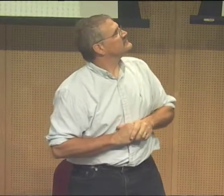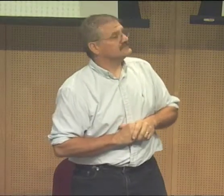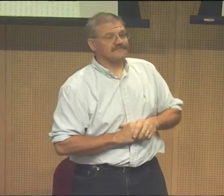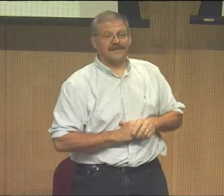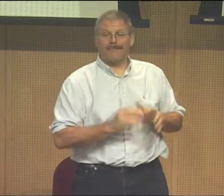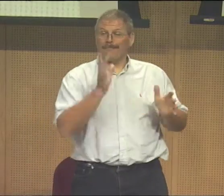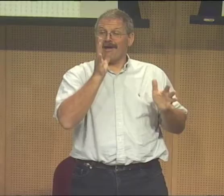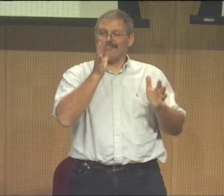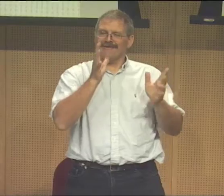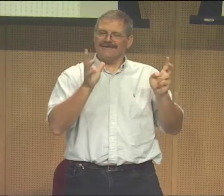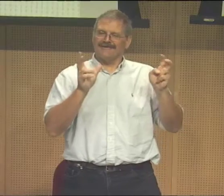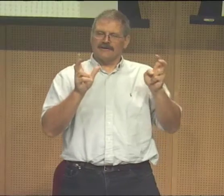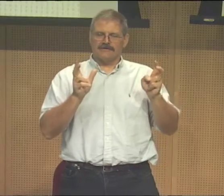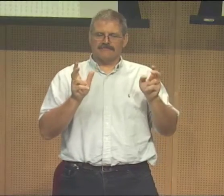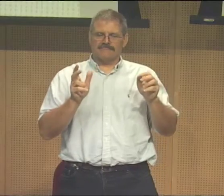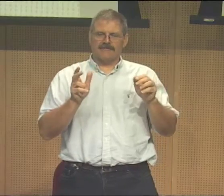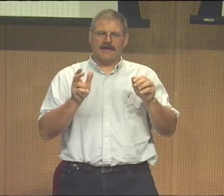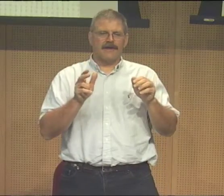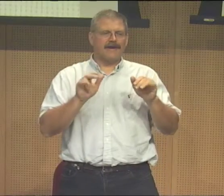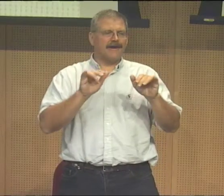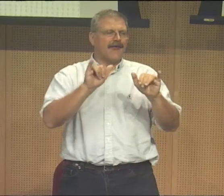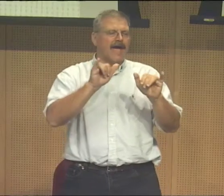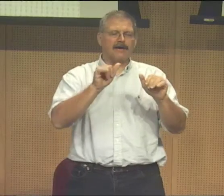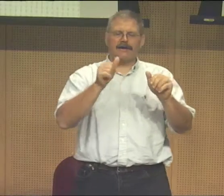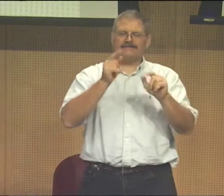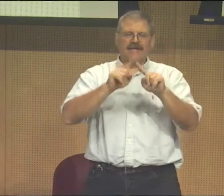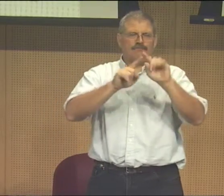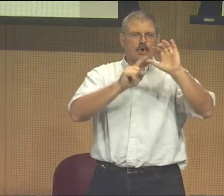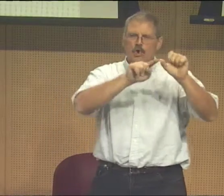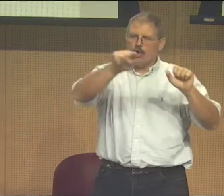woman is showing the birth of the language and the culture, being able to thread.